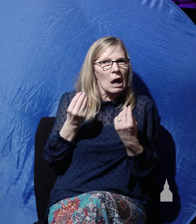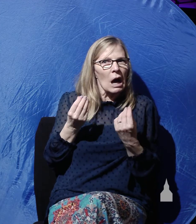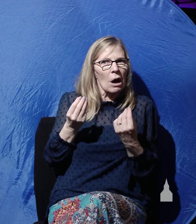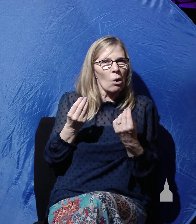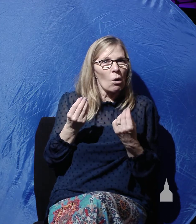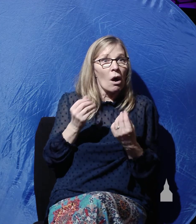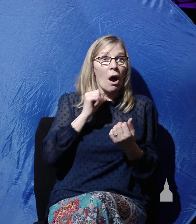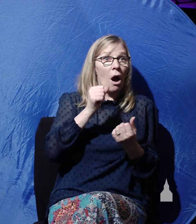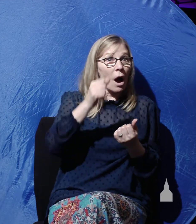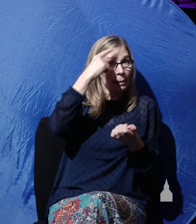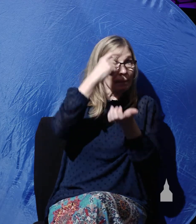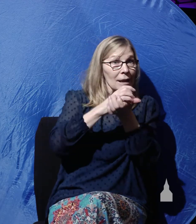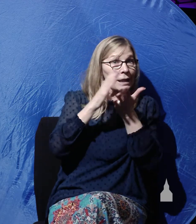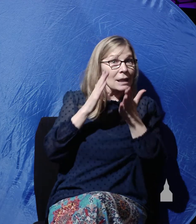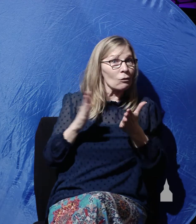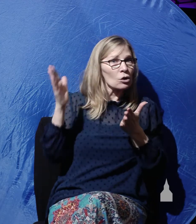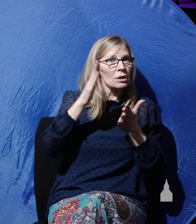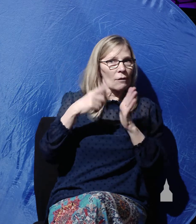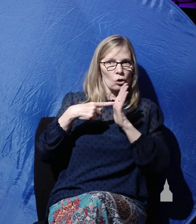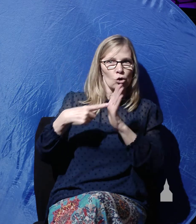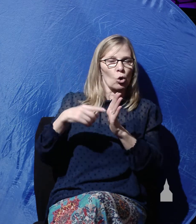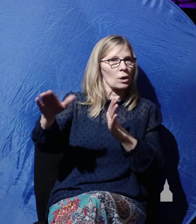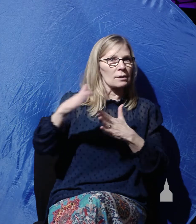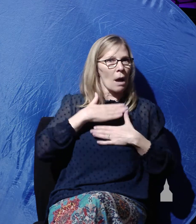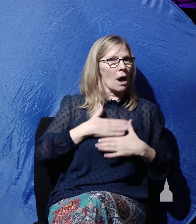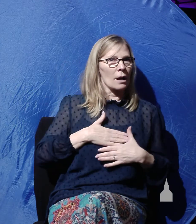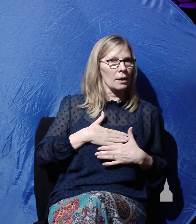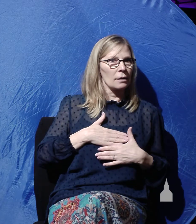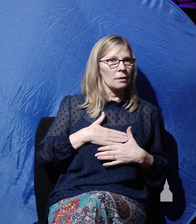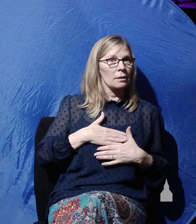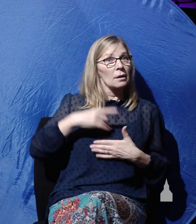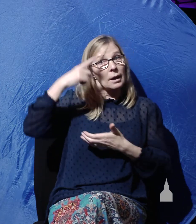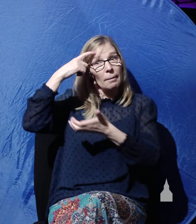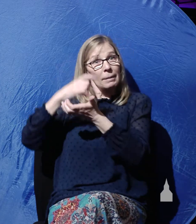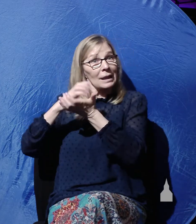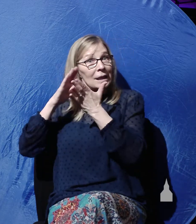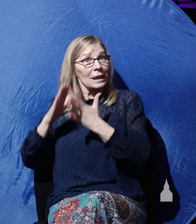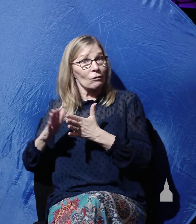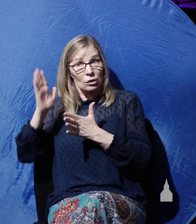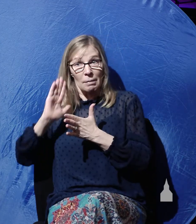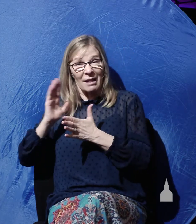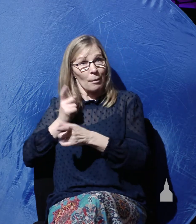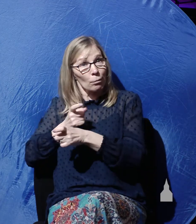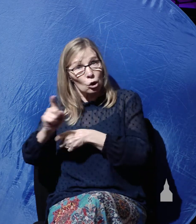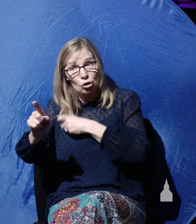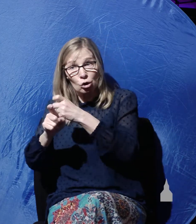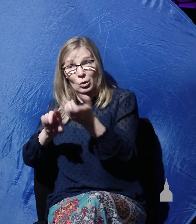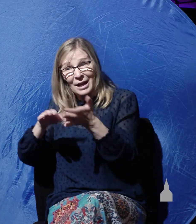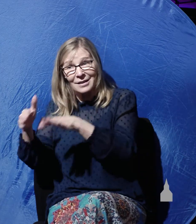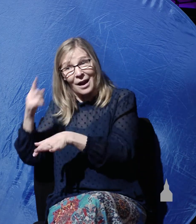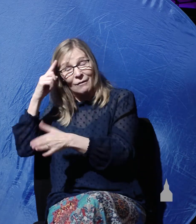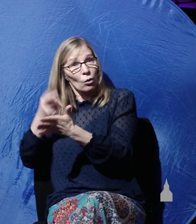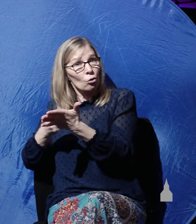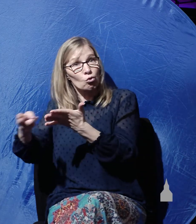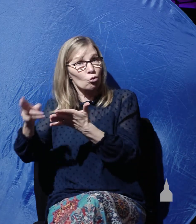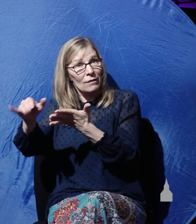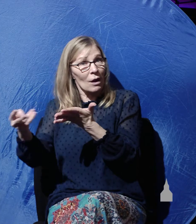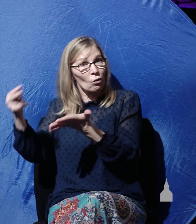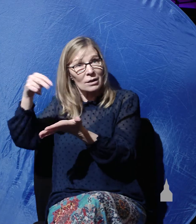unbelievers never produced his body. And the believers of that day were persecuted and died for the truth of the resurrection. And they certainly